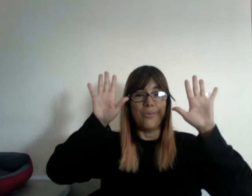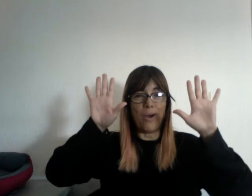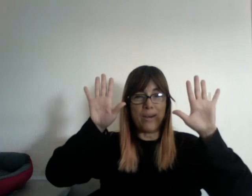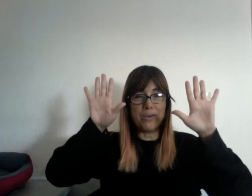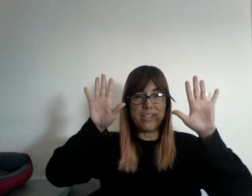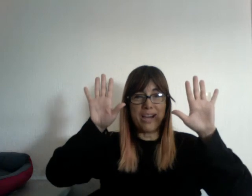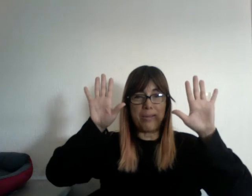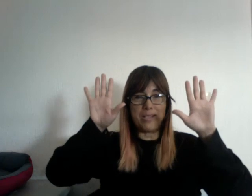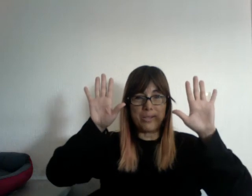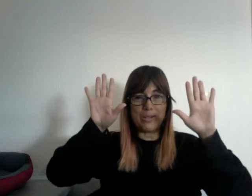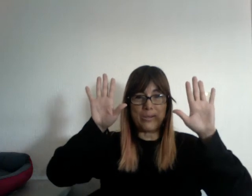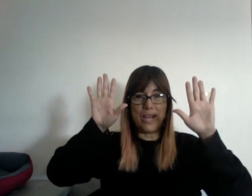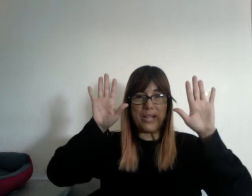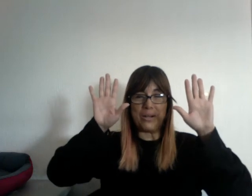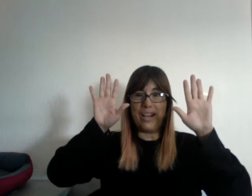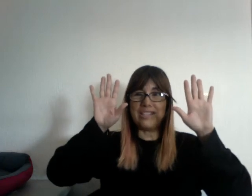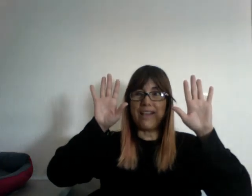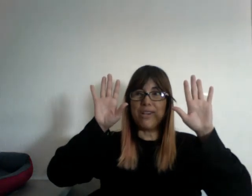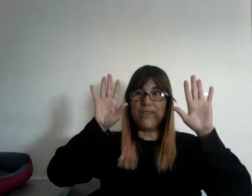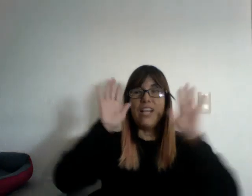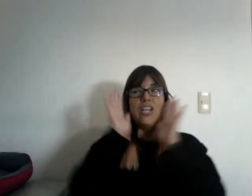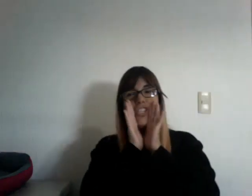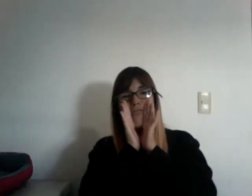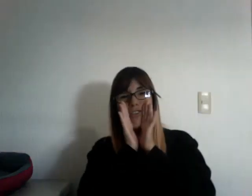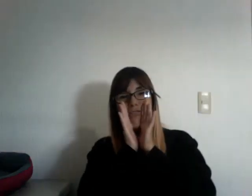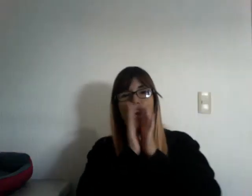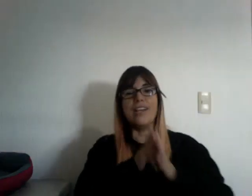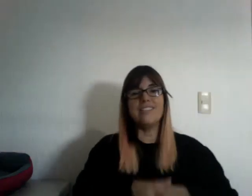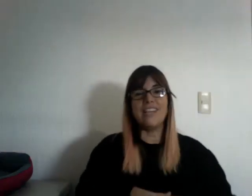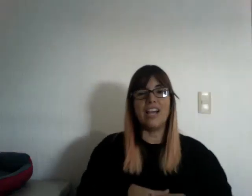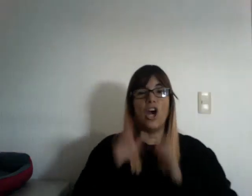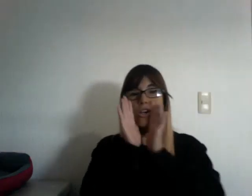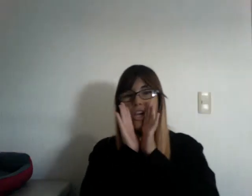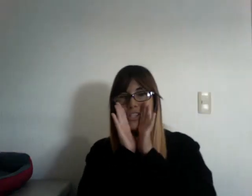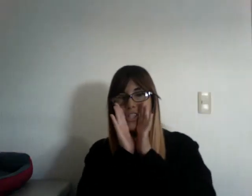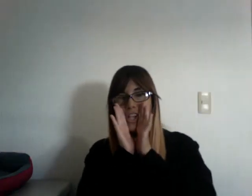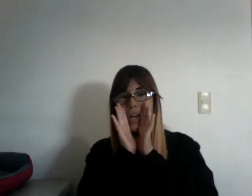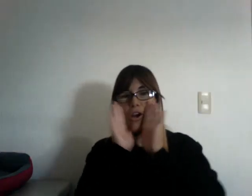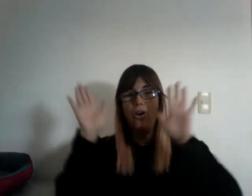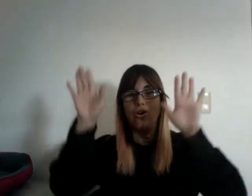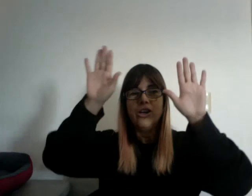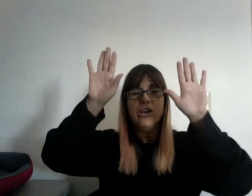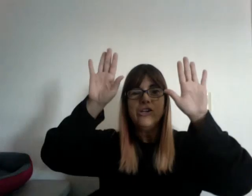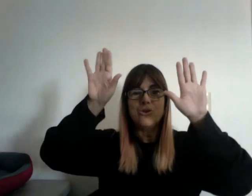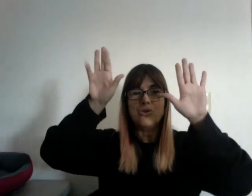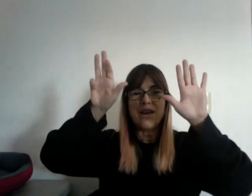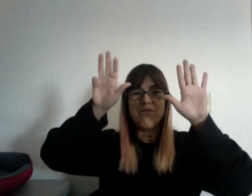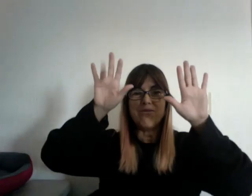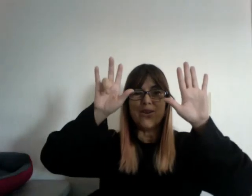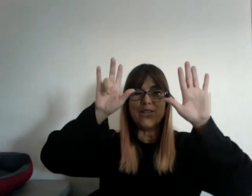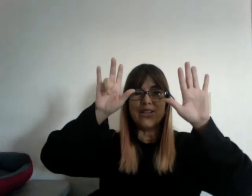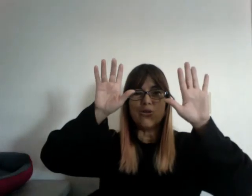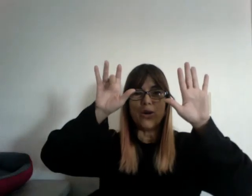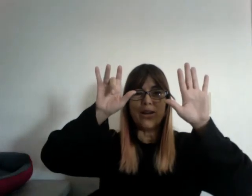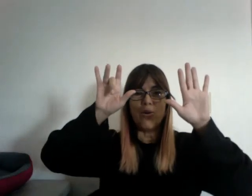One more time, let's have some fun, and sing along, and sing along. Two, seven, 14, 21.